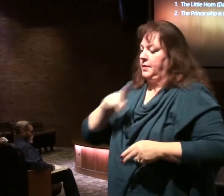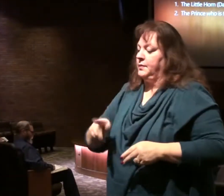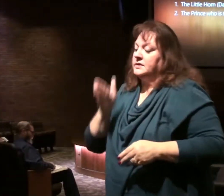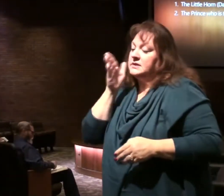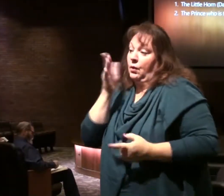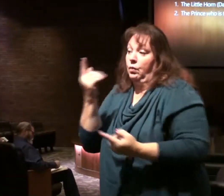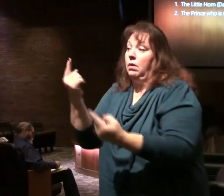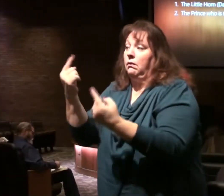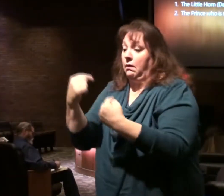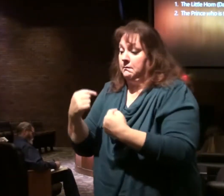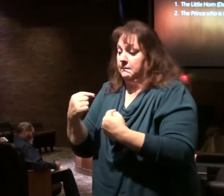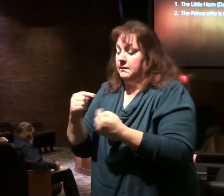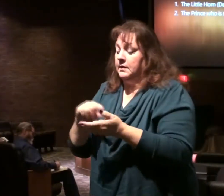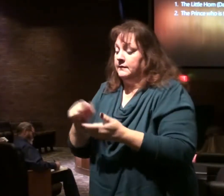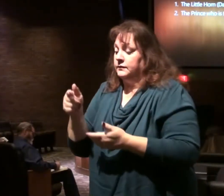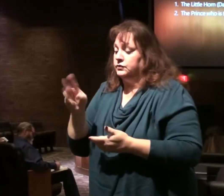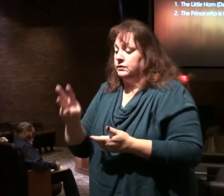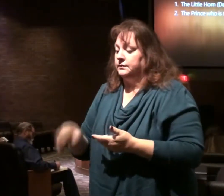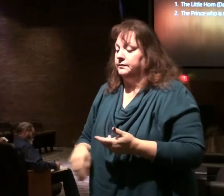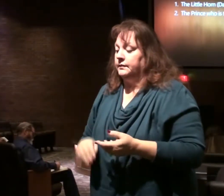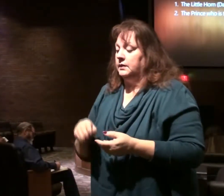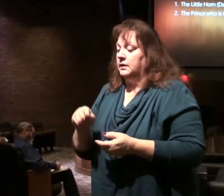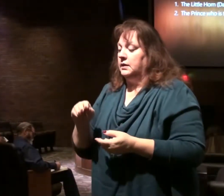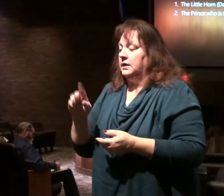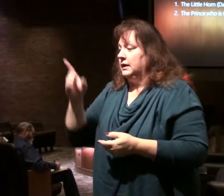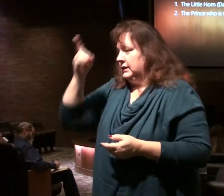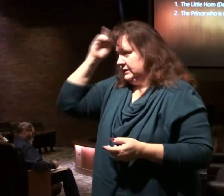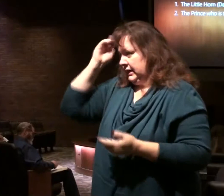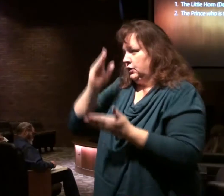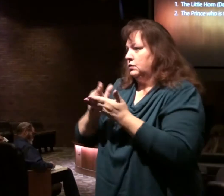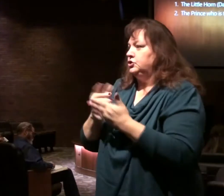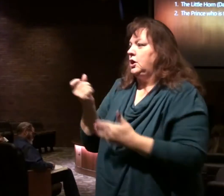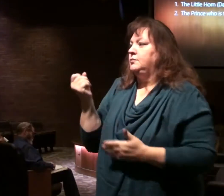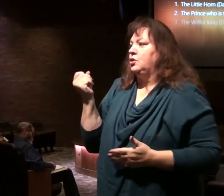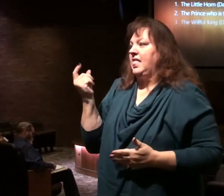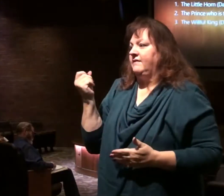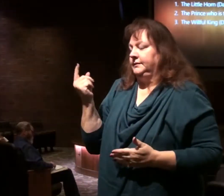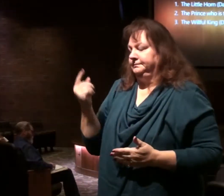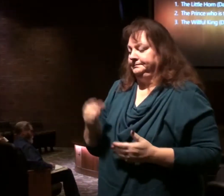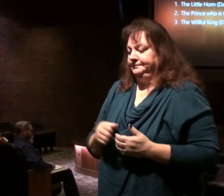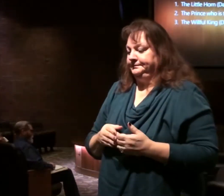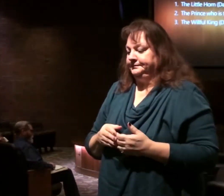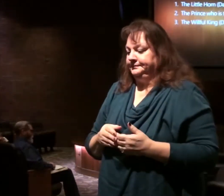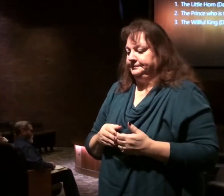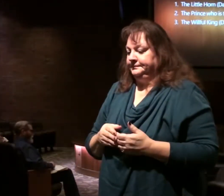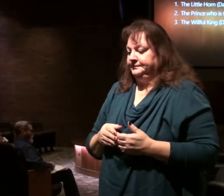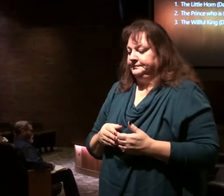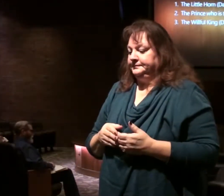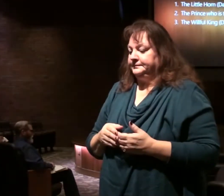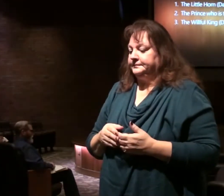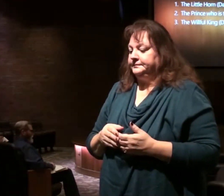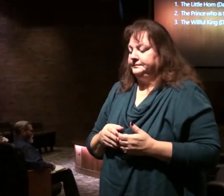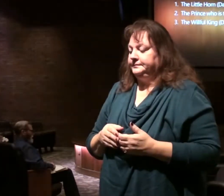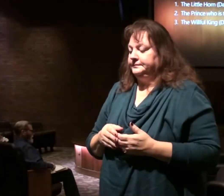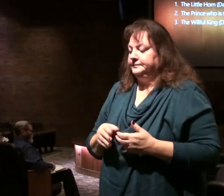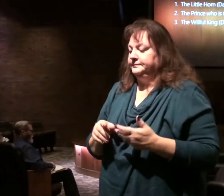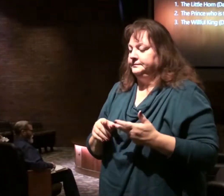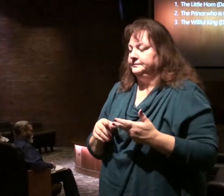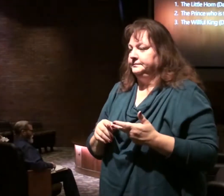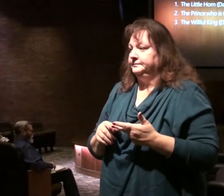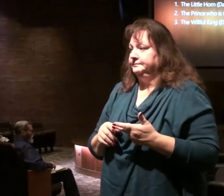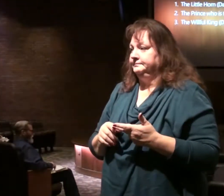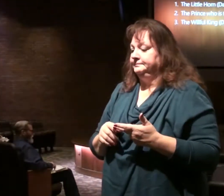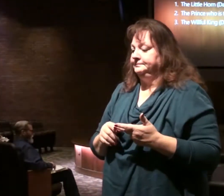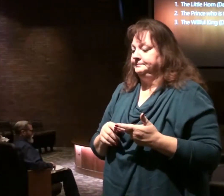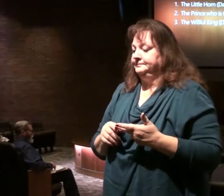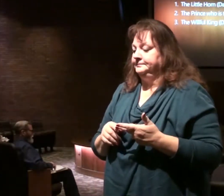come in verse 26. Come over to chapter 11. See we get several names or titles for the Antichrist out of just the book of Daniel.